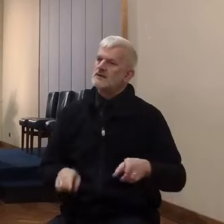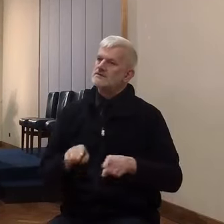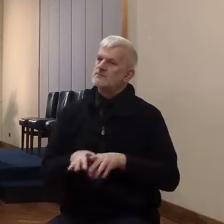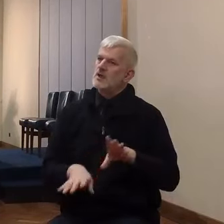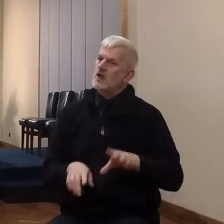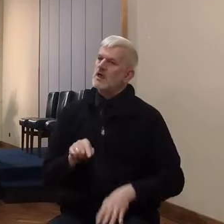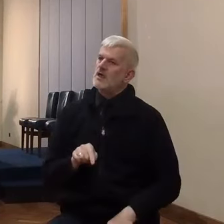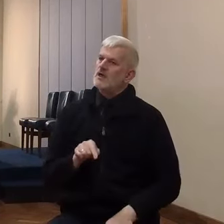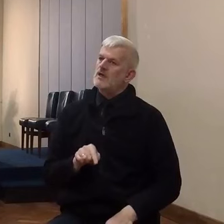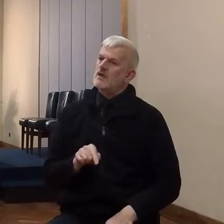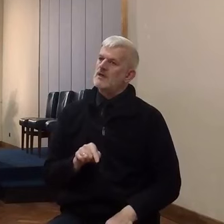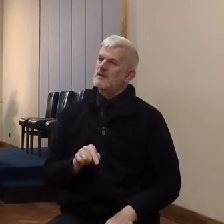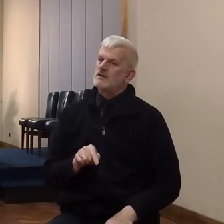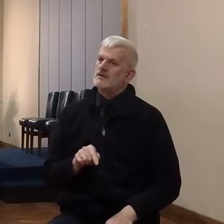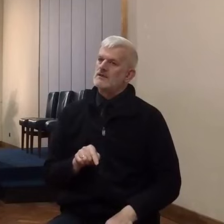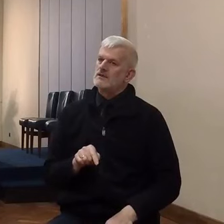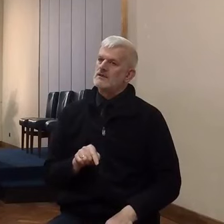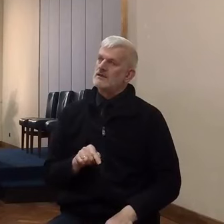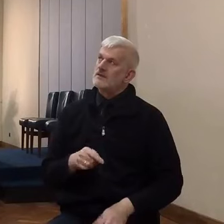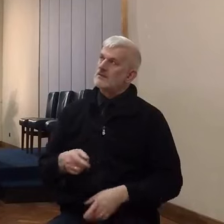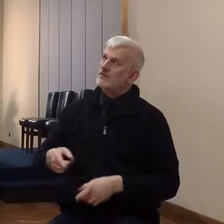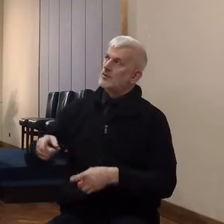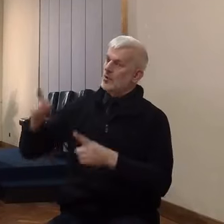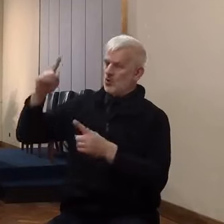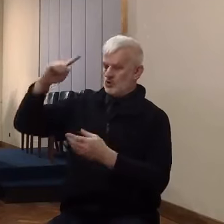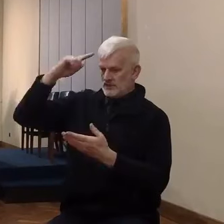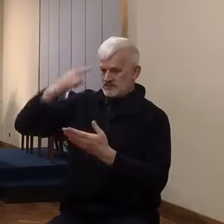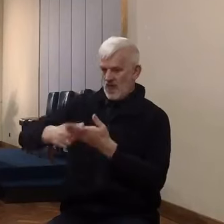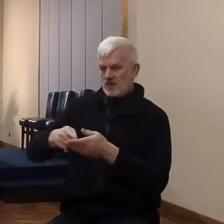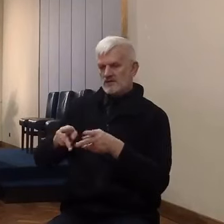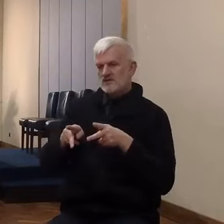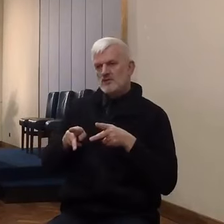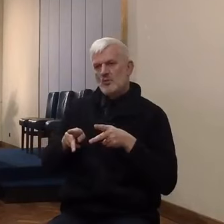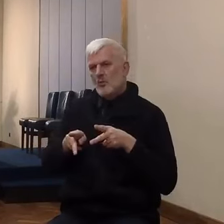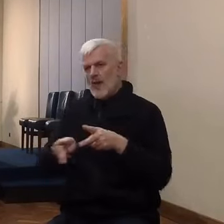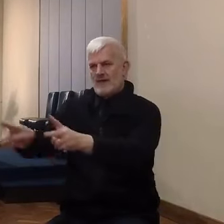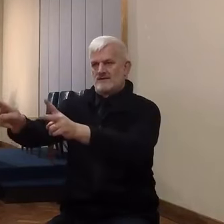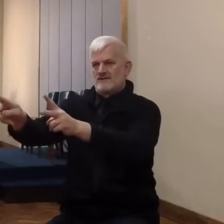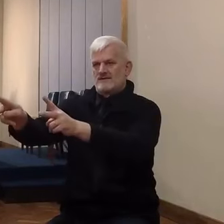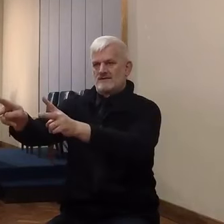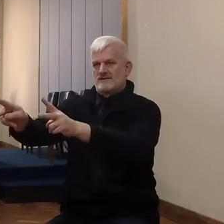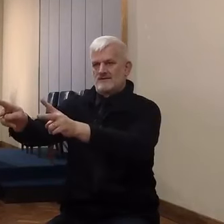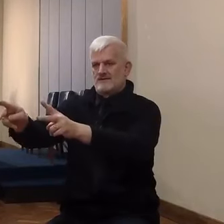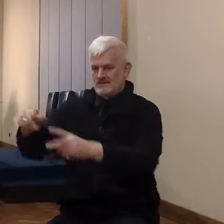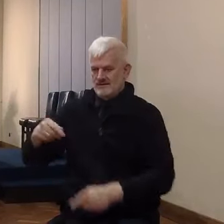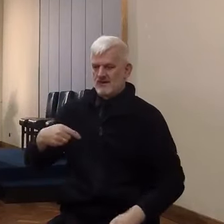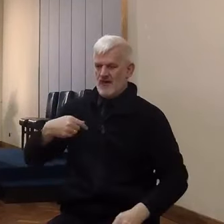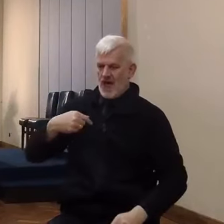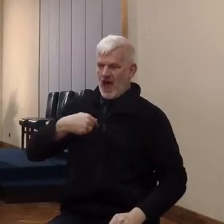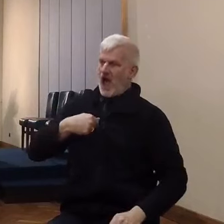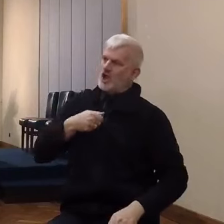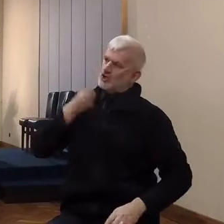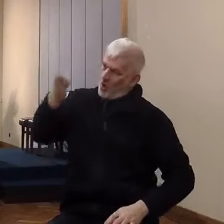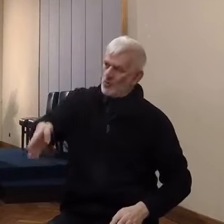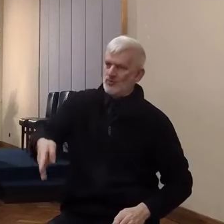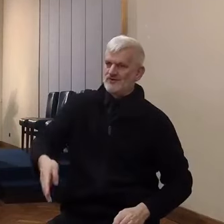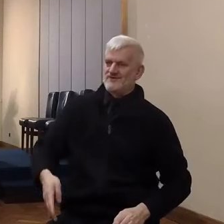the root. You go and carry out the duties which he slayed upon him.